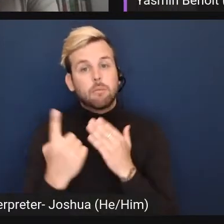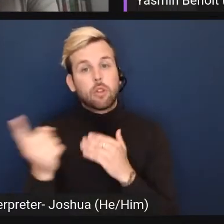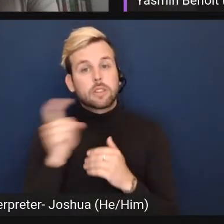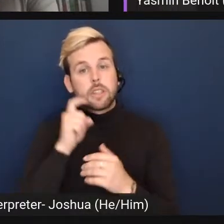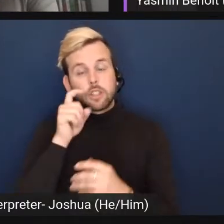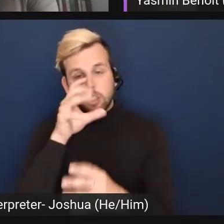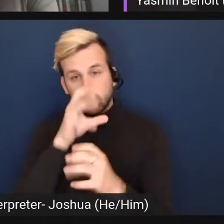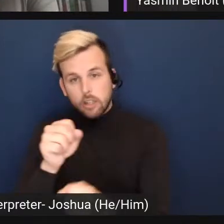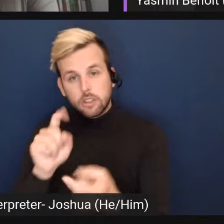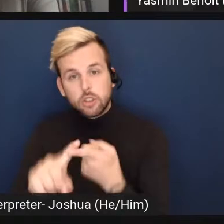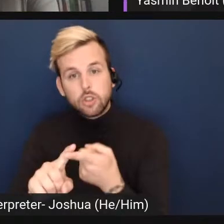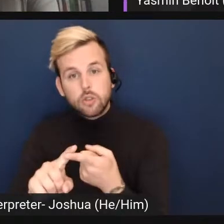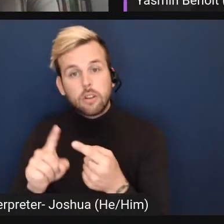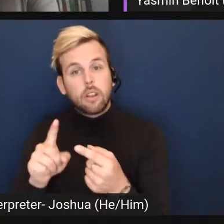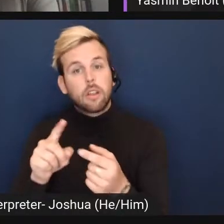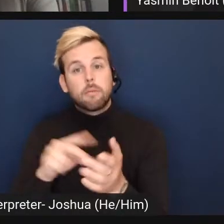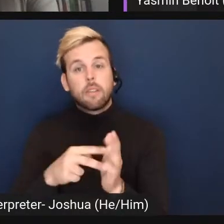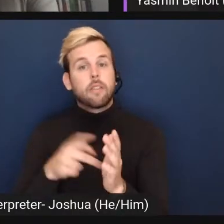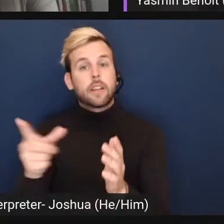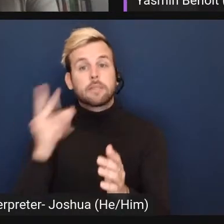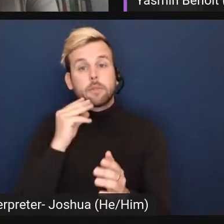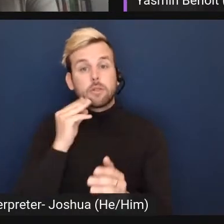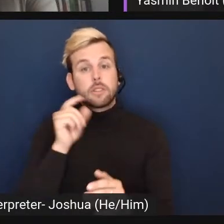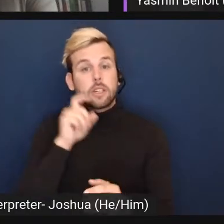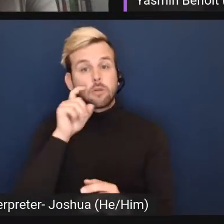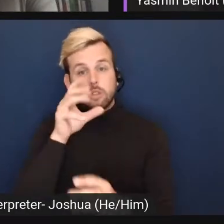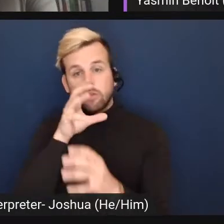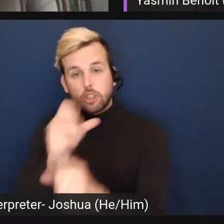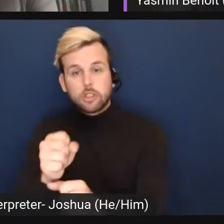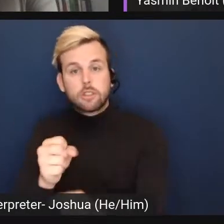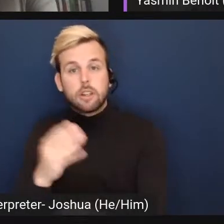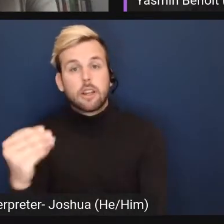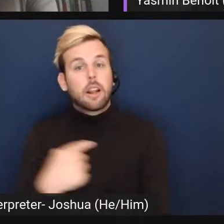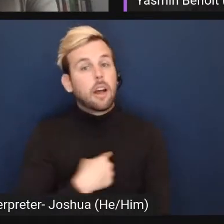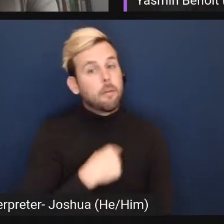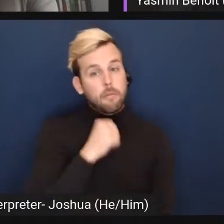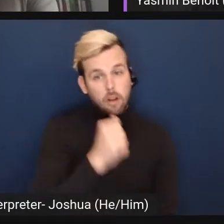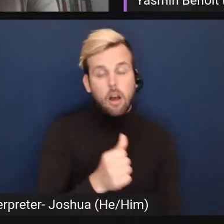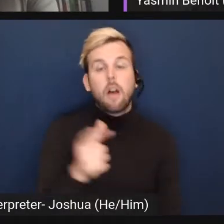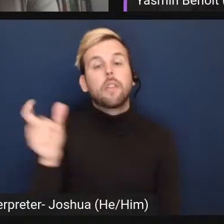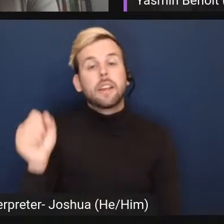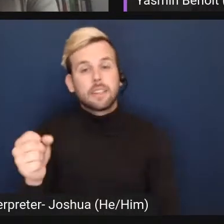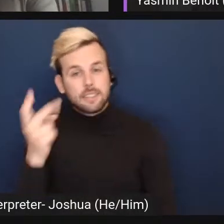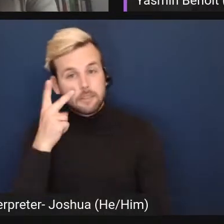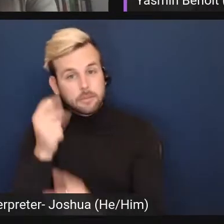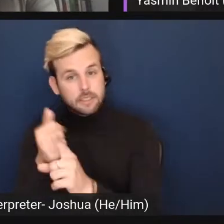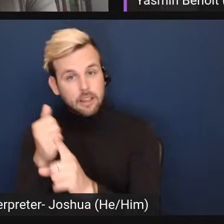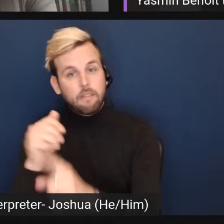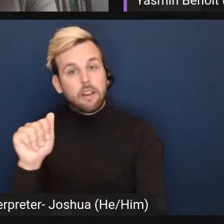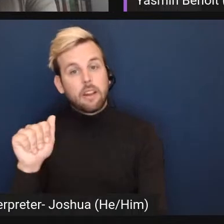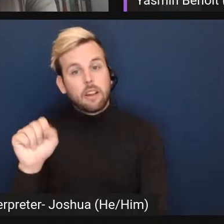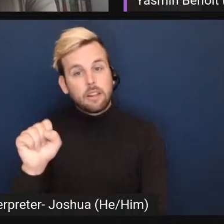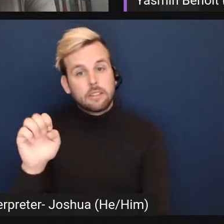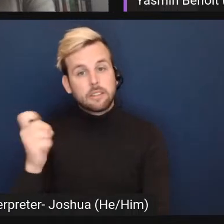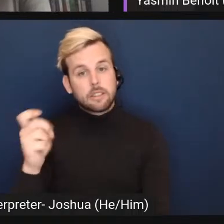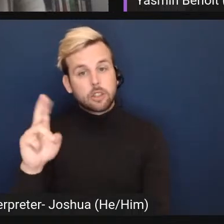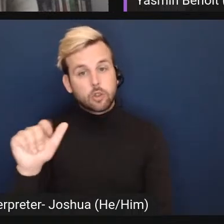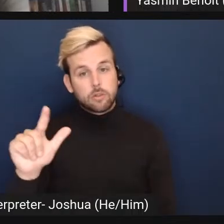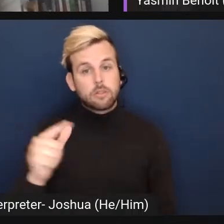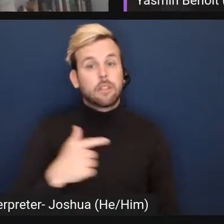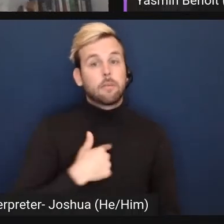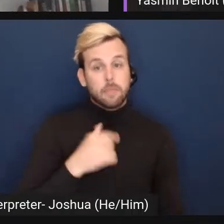to and therefore they're experiencing sexual attraction and I am not. They consider themselves as being under the asexual umbrella. So do I.